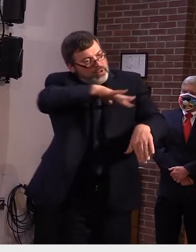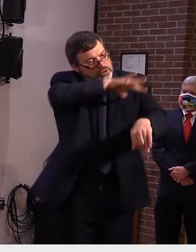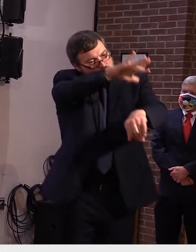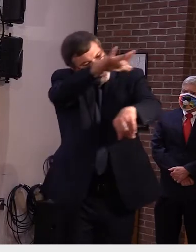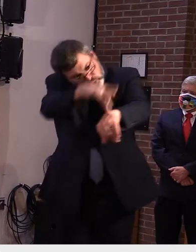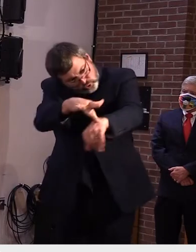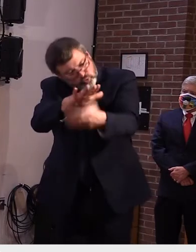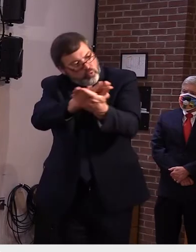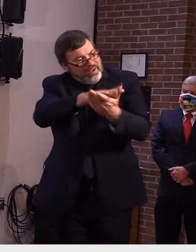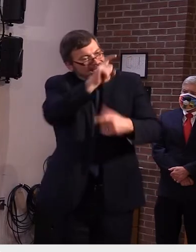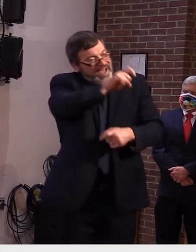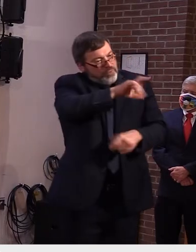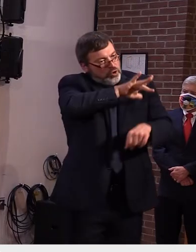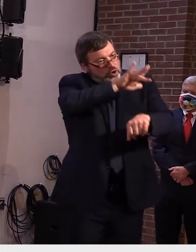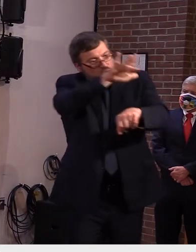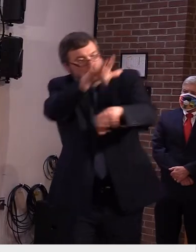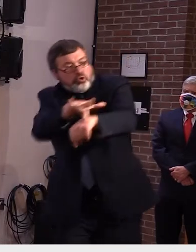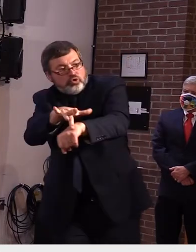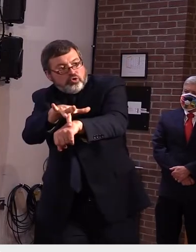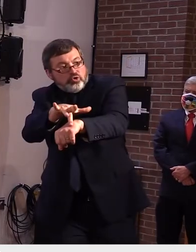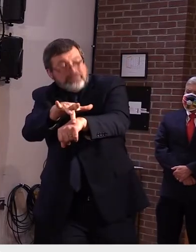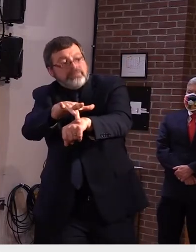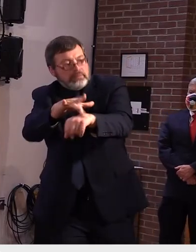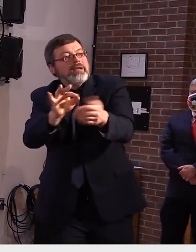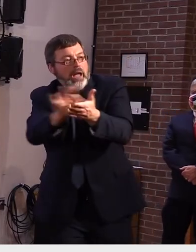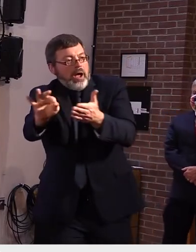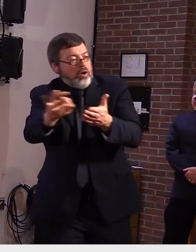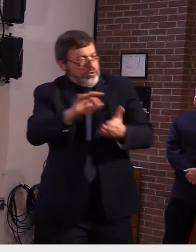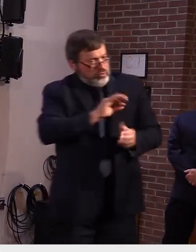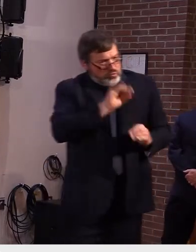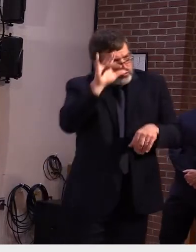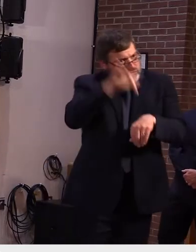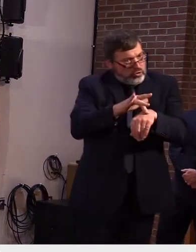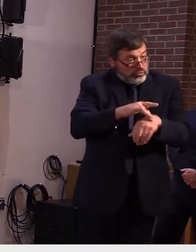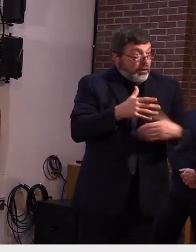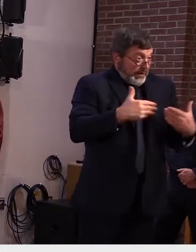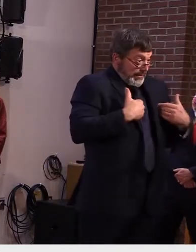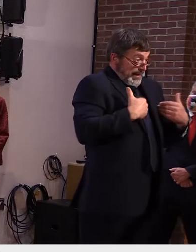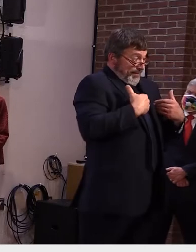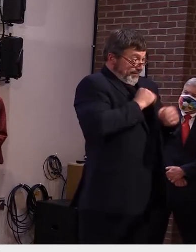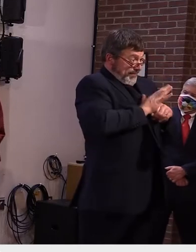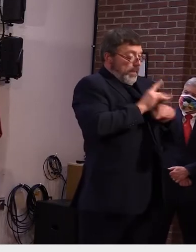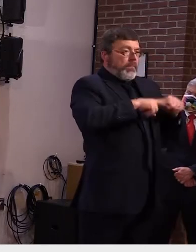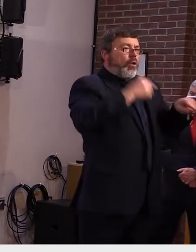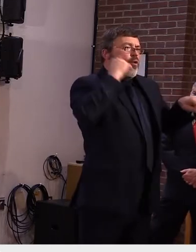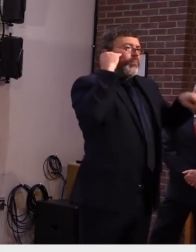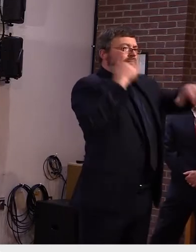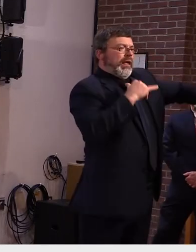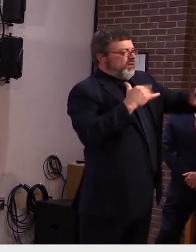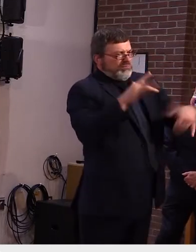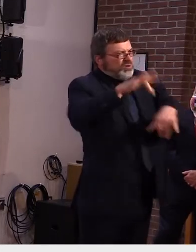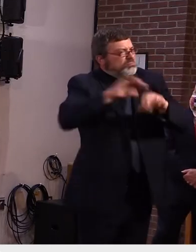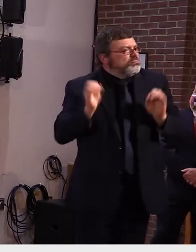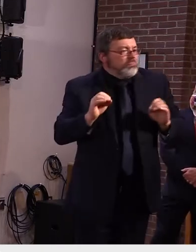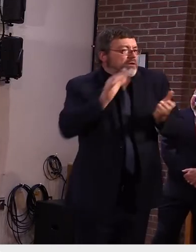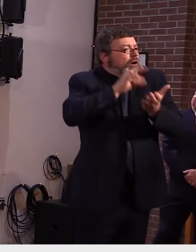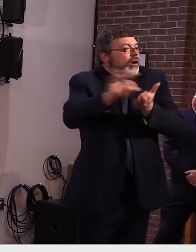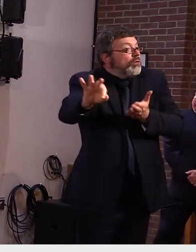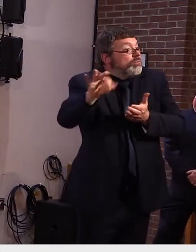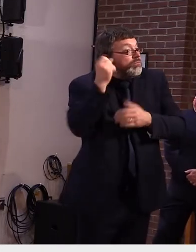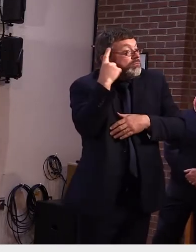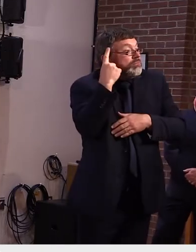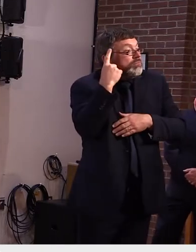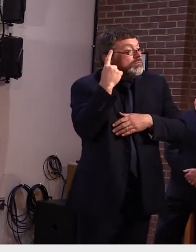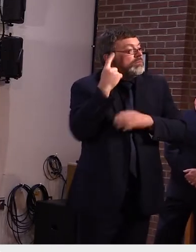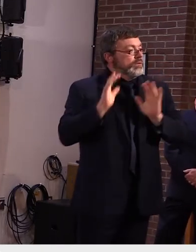is doing fully remote learning again they wouldn't have been in school at all while they were potentially infectious so they would not